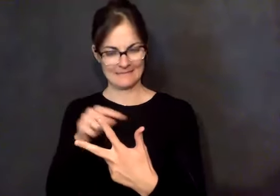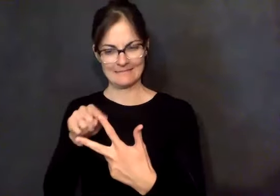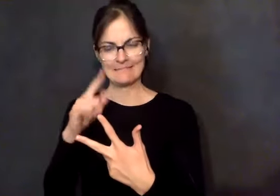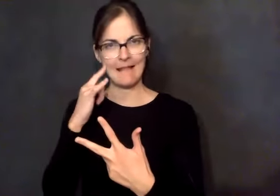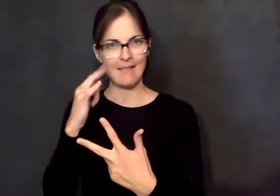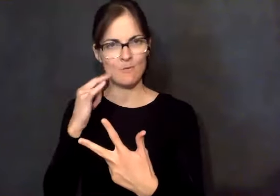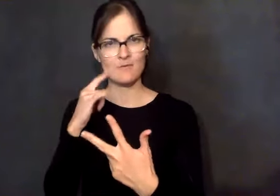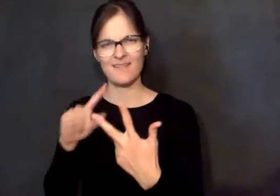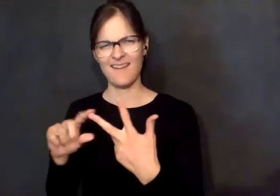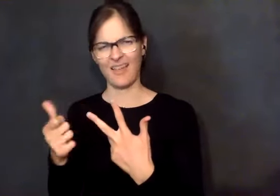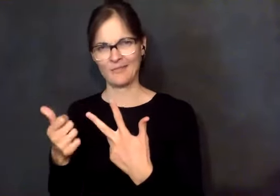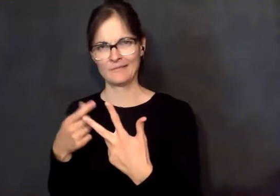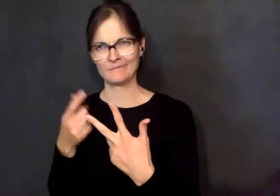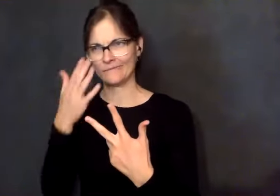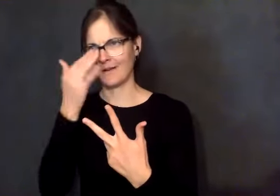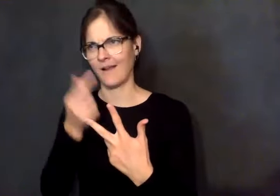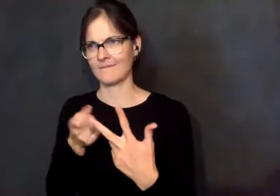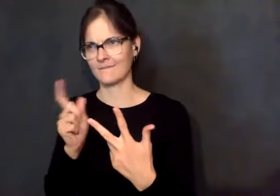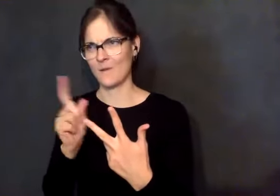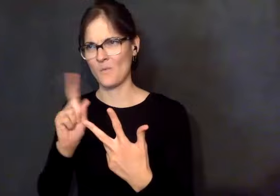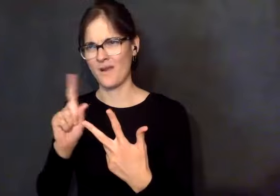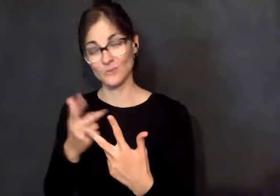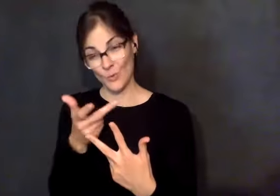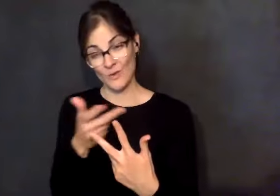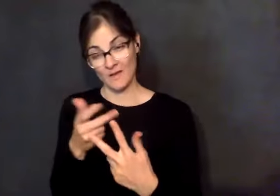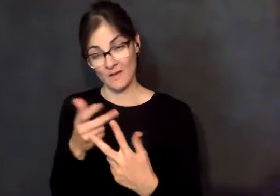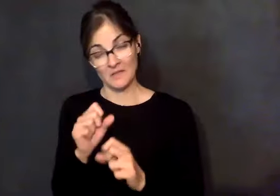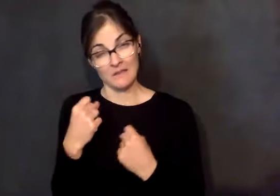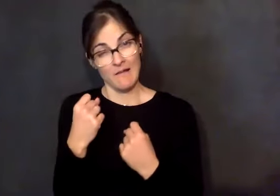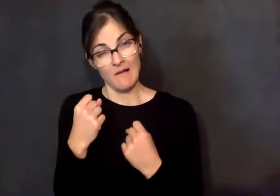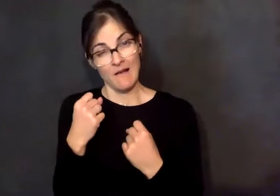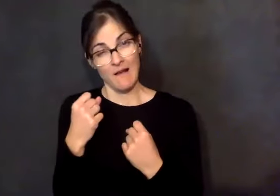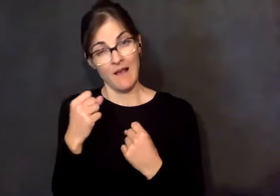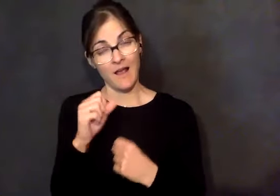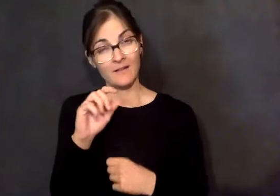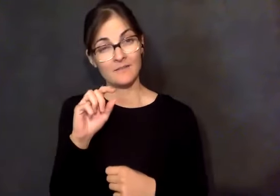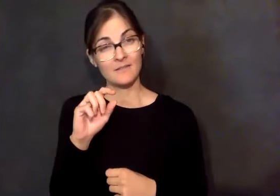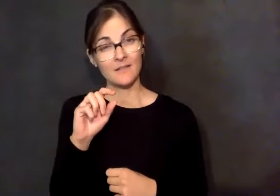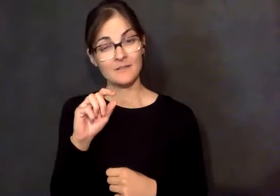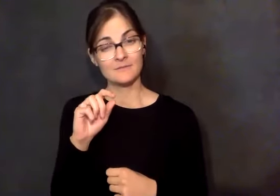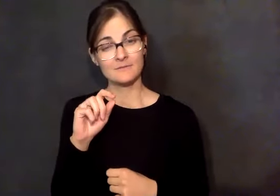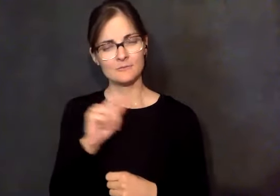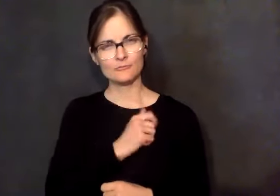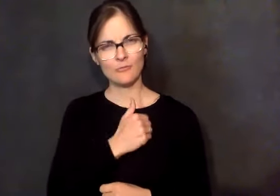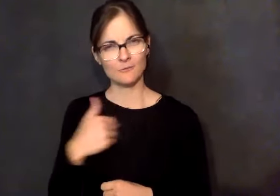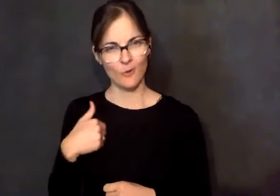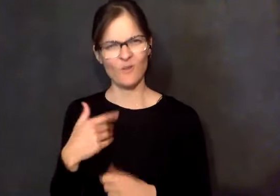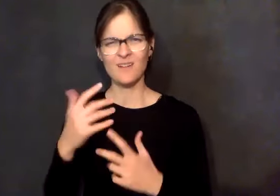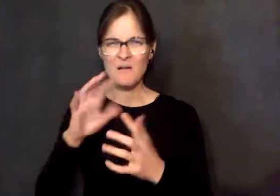got in a van and we come up to get the dogs. Pouring down rain in Toronto traffic. Oh, my God. I mean,